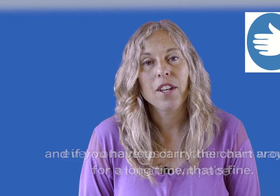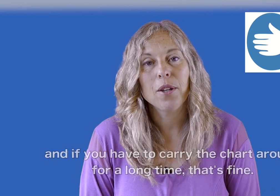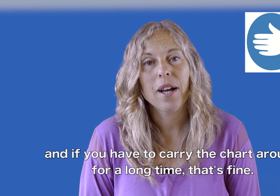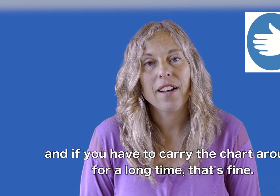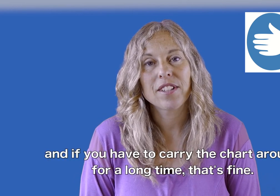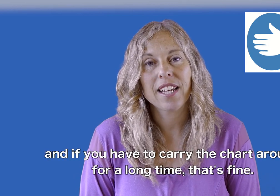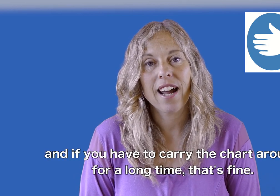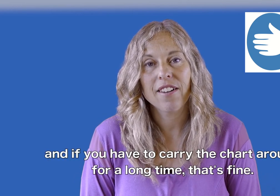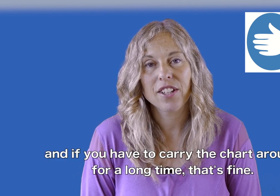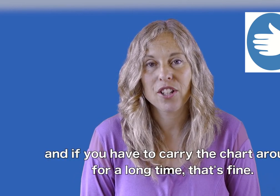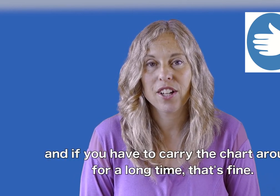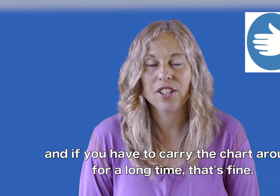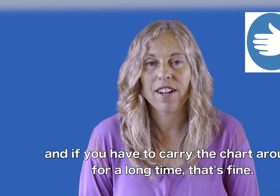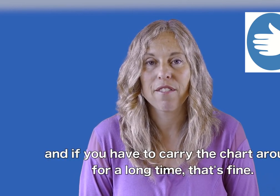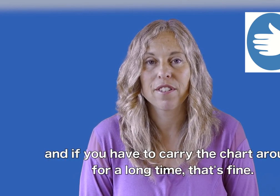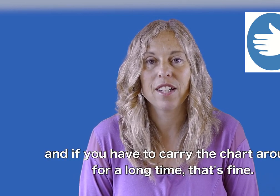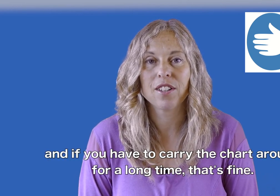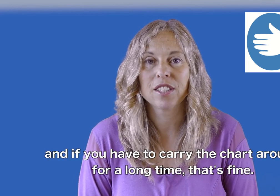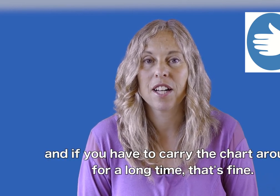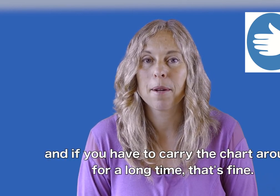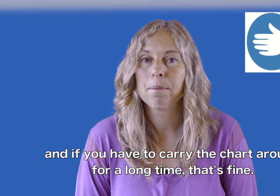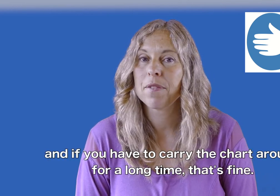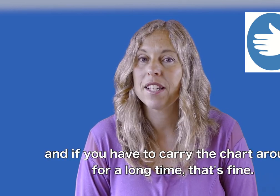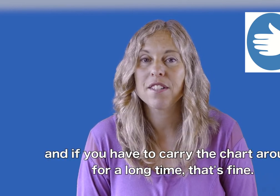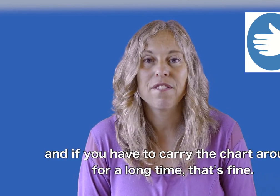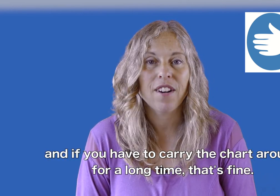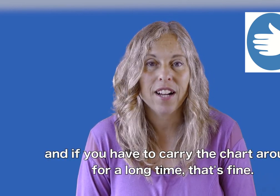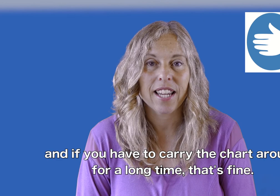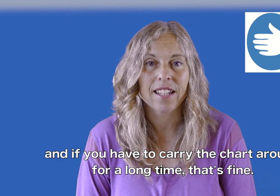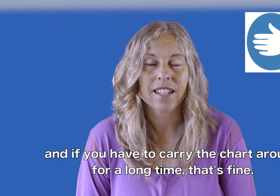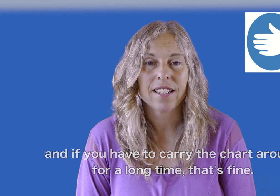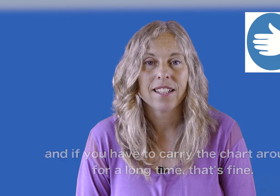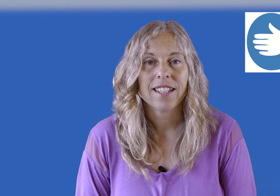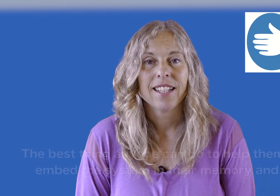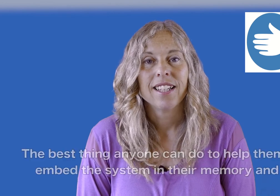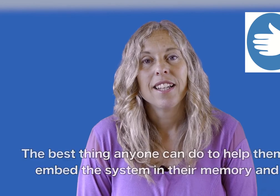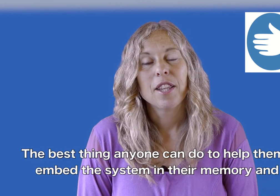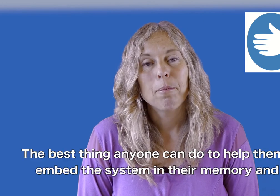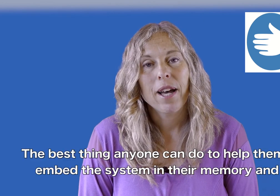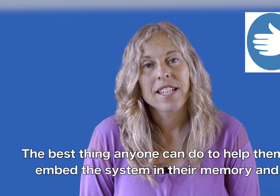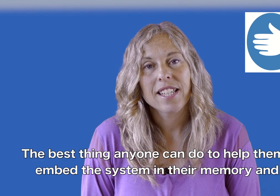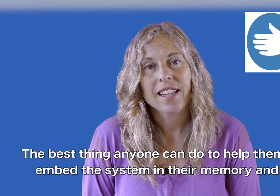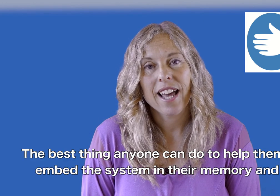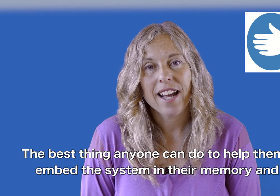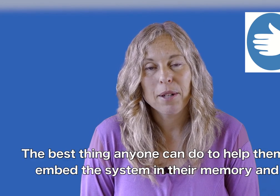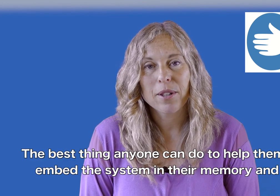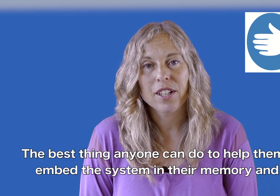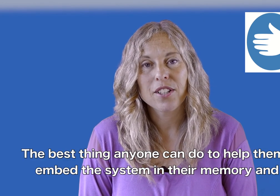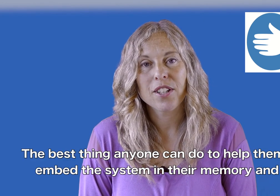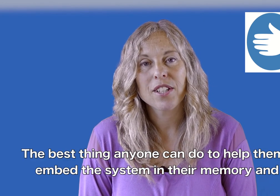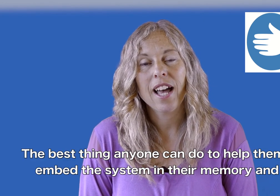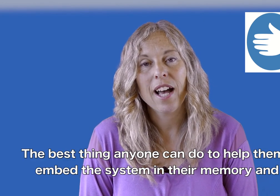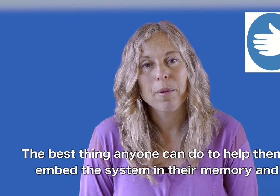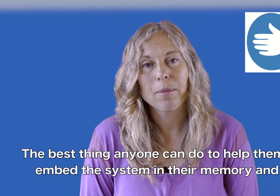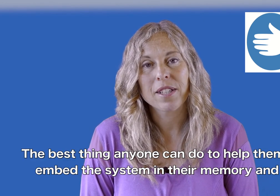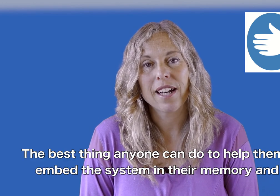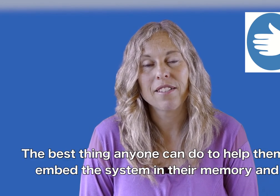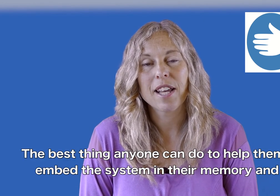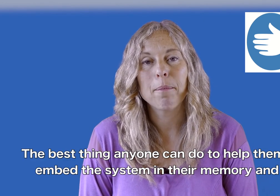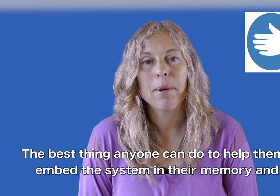you have to carry the chart around for a long time that's fine the best thing that anyone can do to help themselves embed